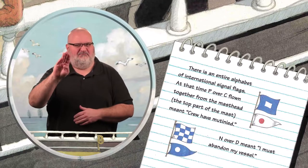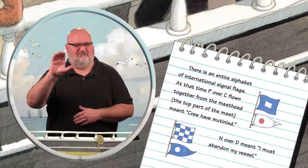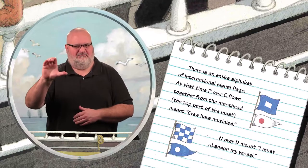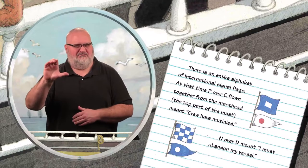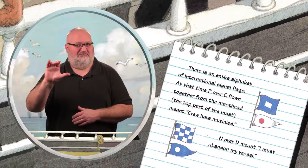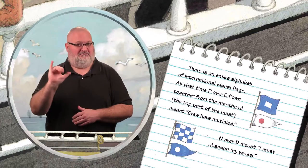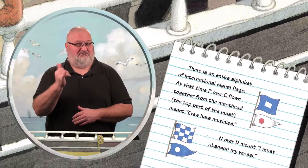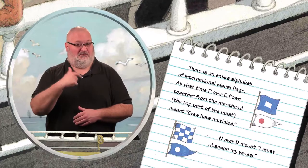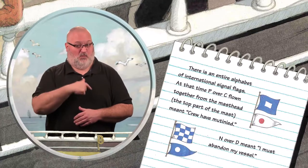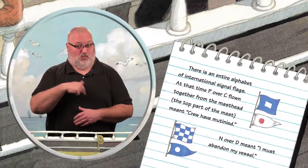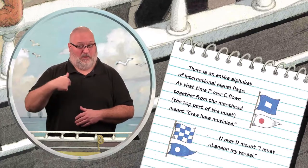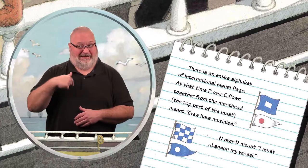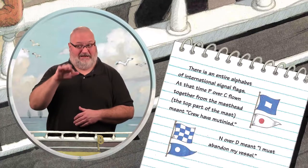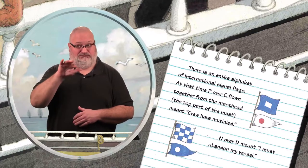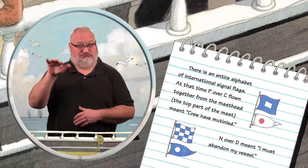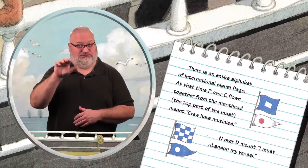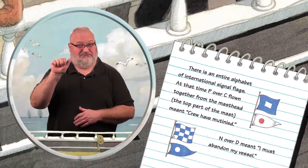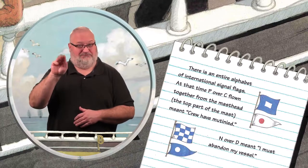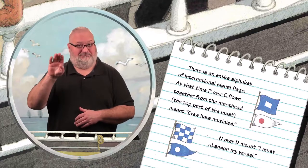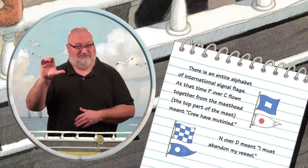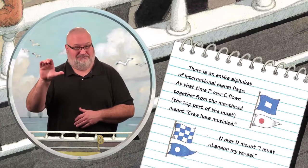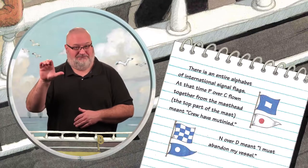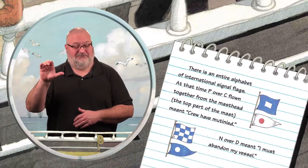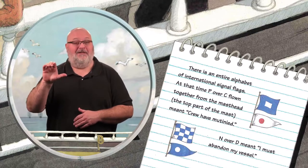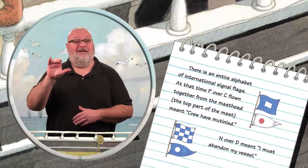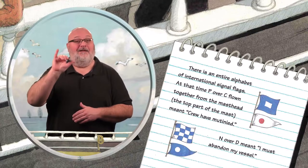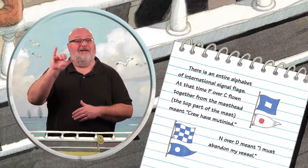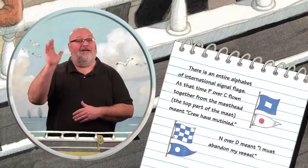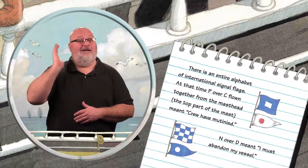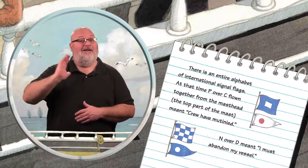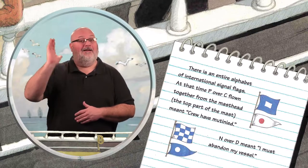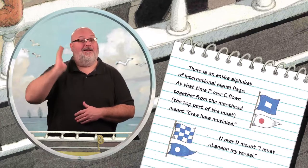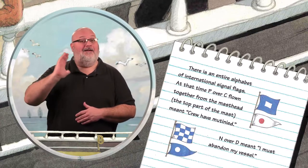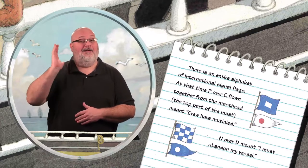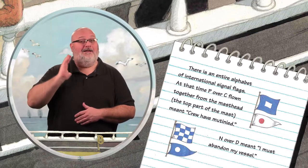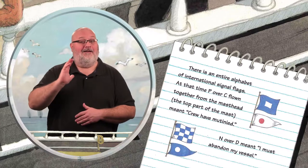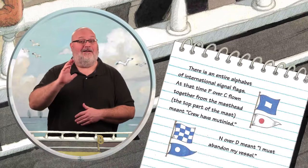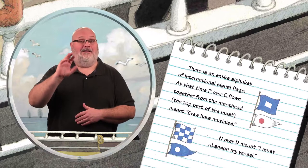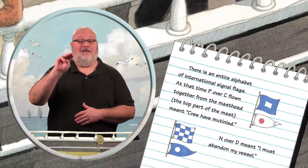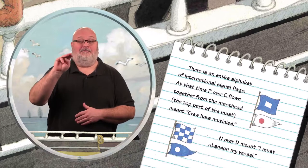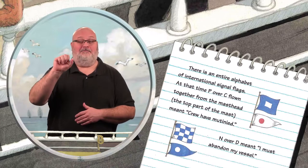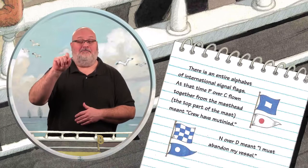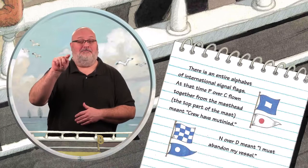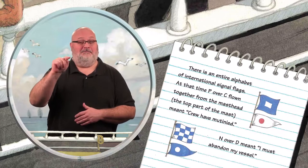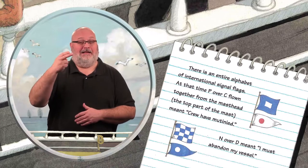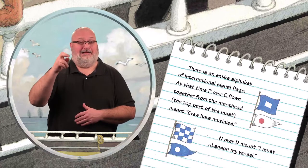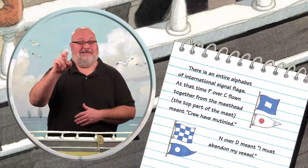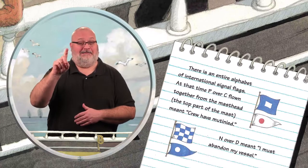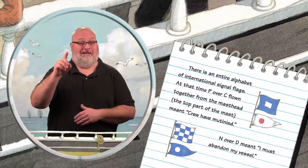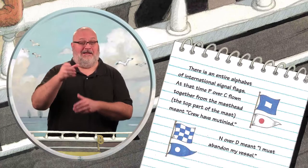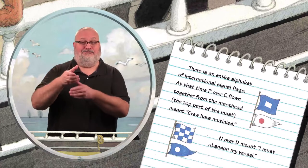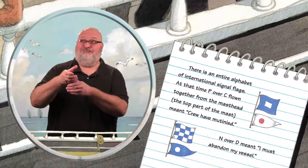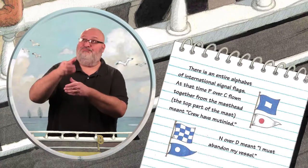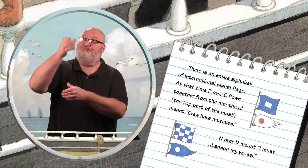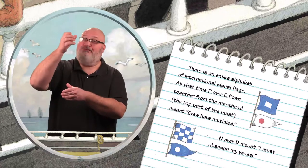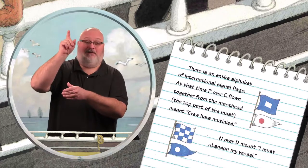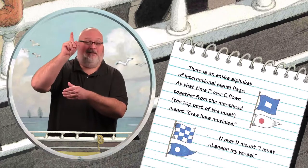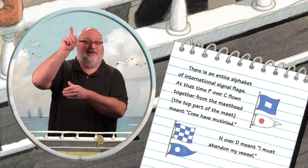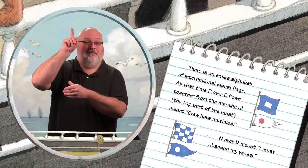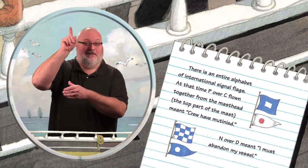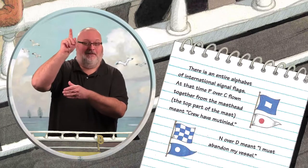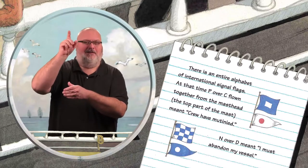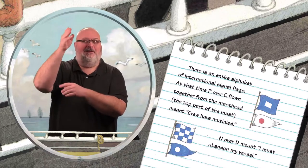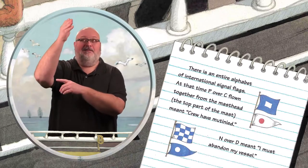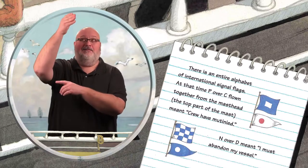There is an entire alphabet of international signal flags. At that time, P over C, flown